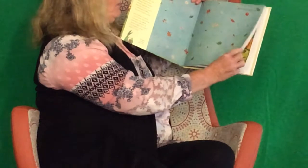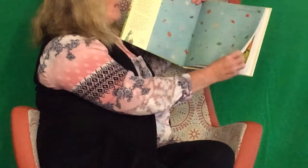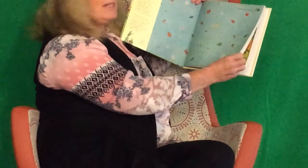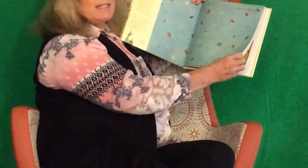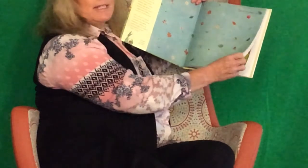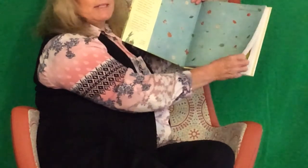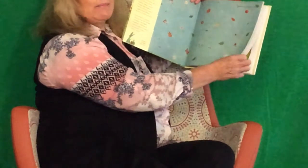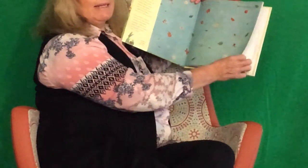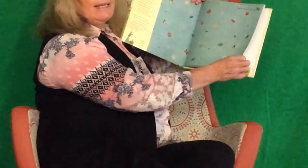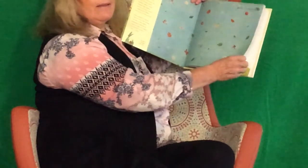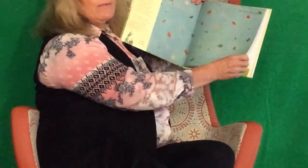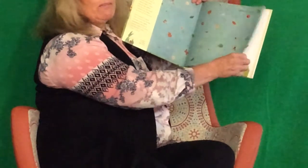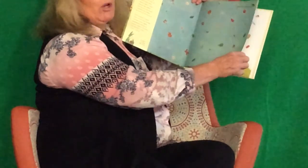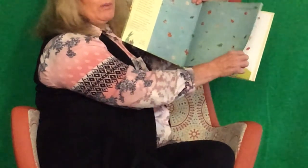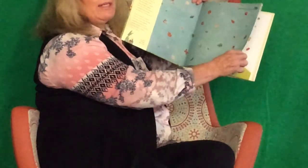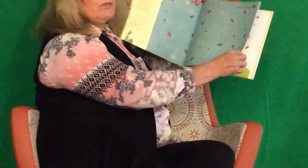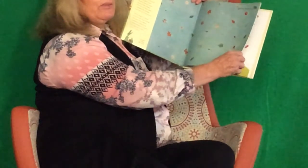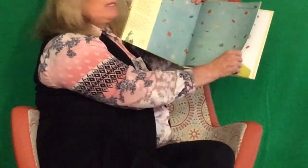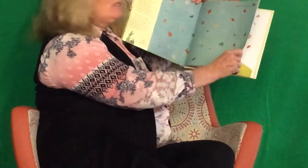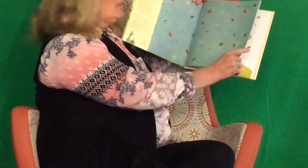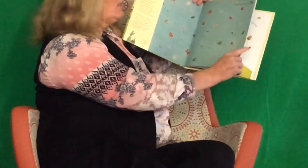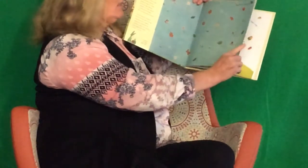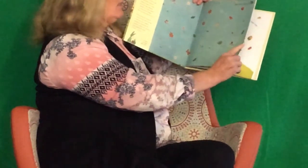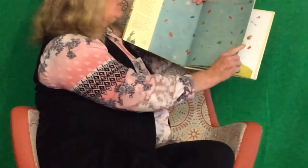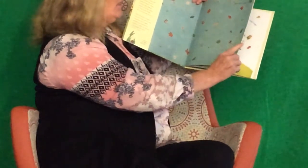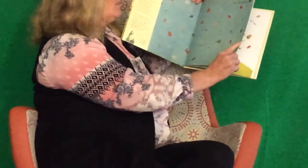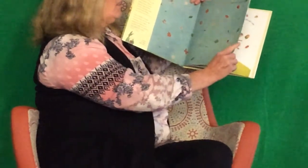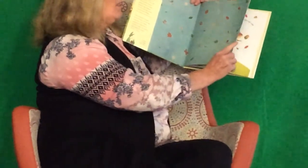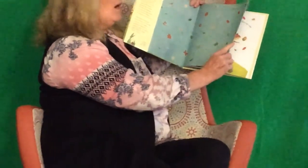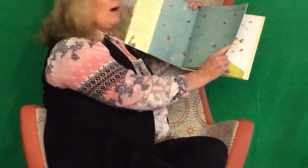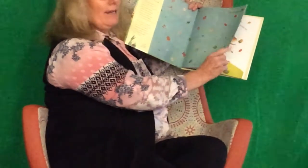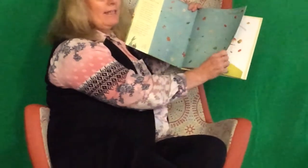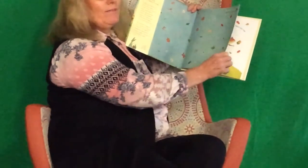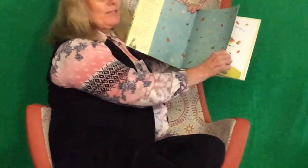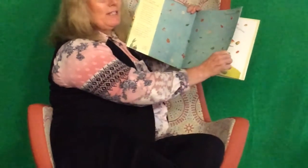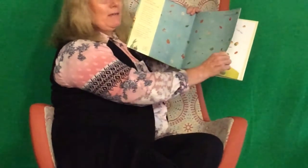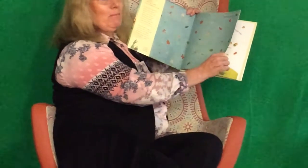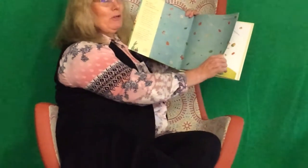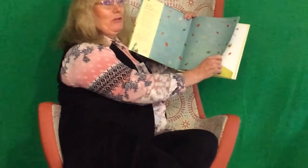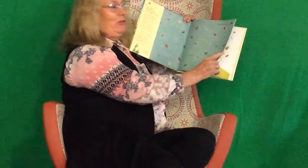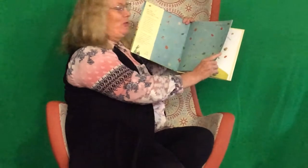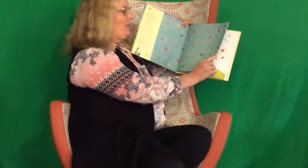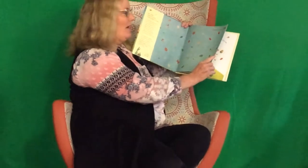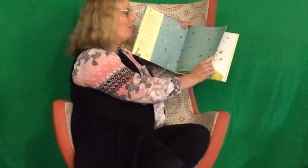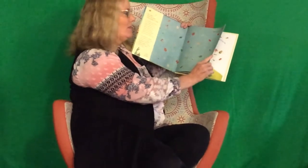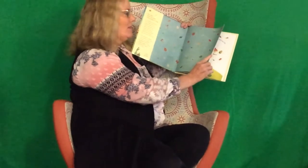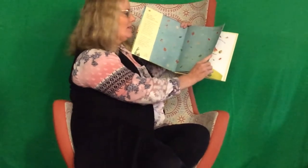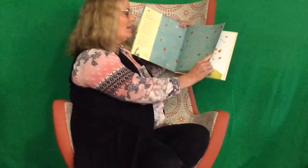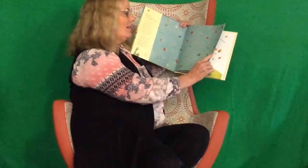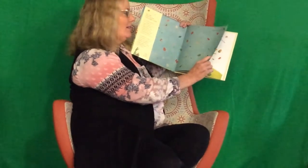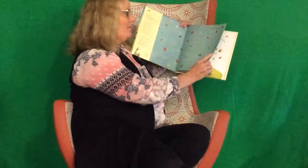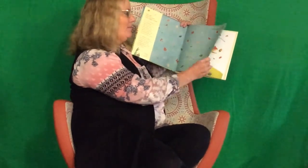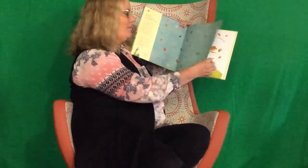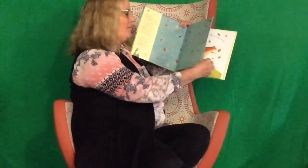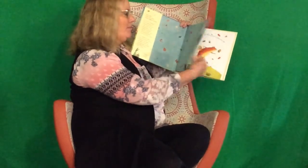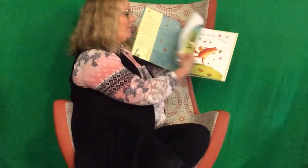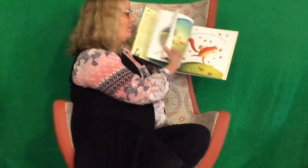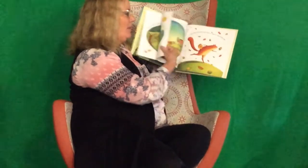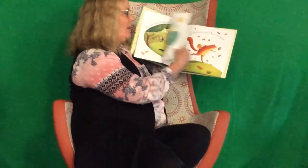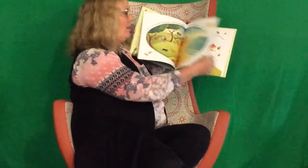I can see some leaves blowing in the wind. I can even see a balloon up in the sky.